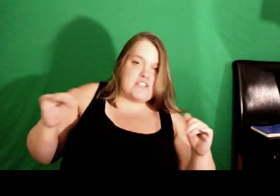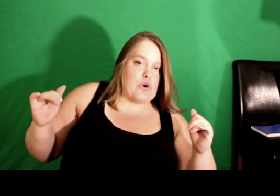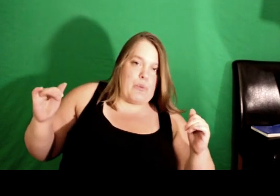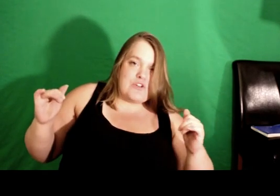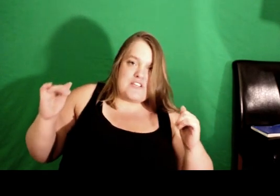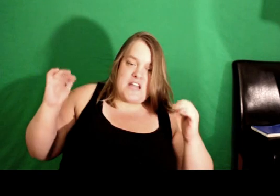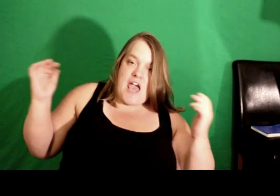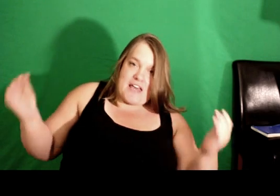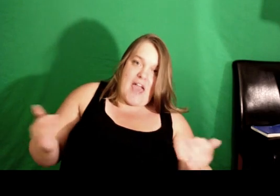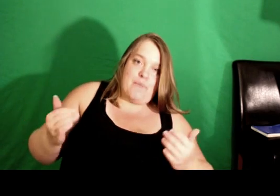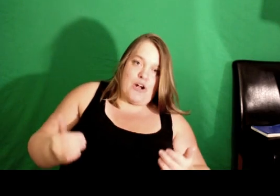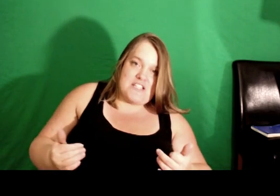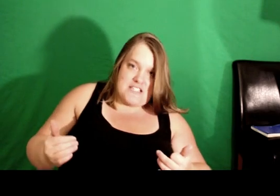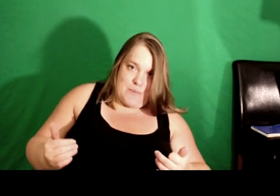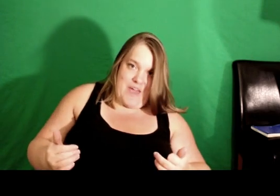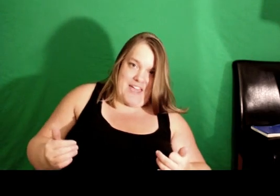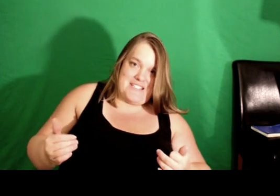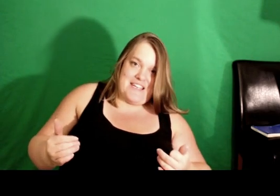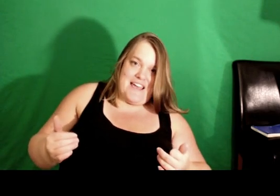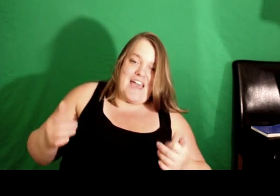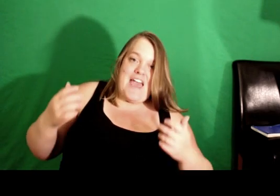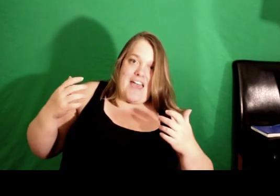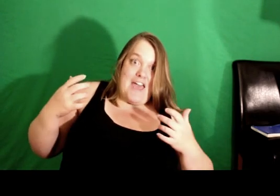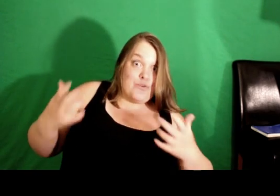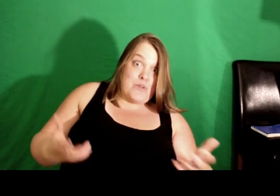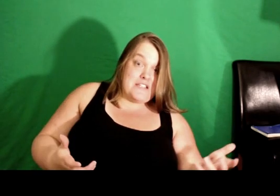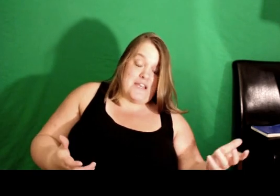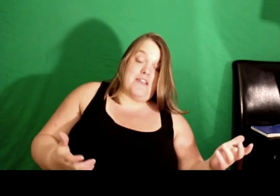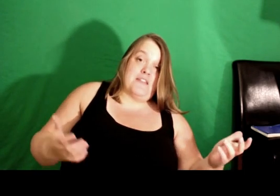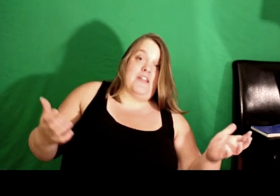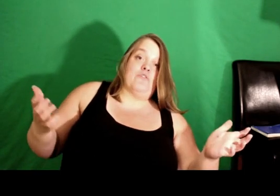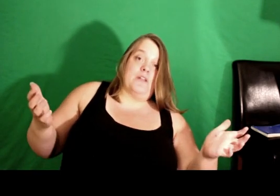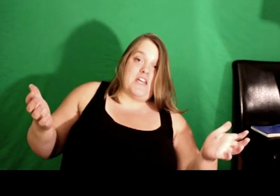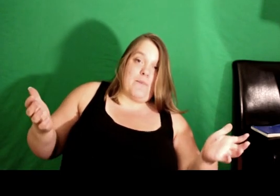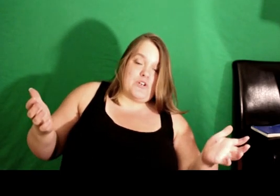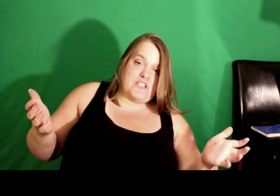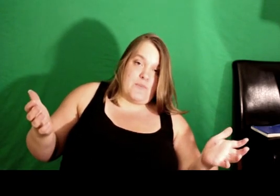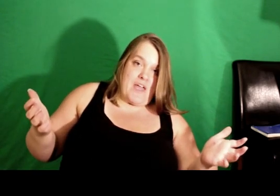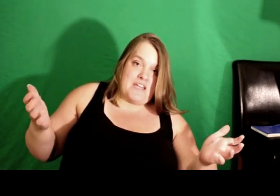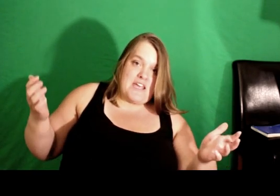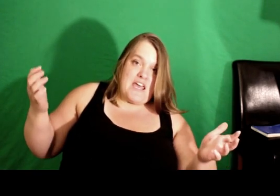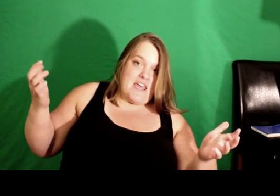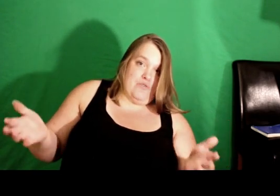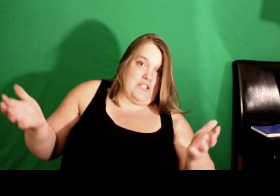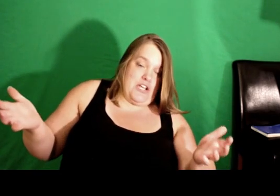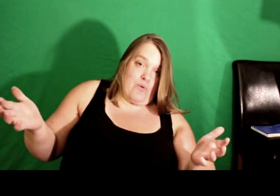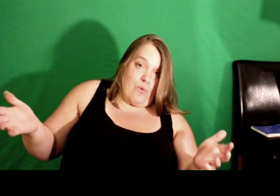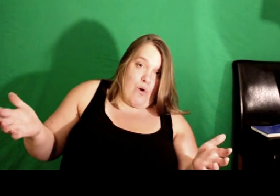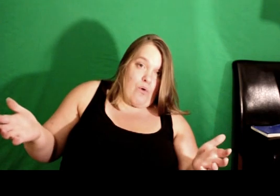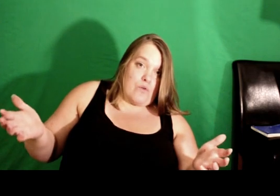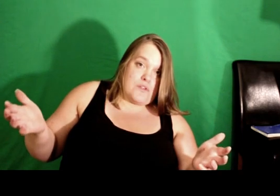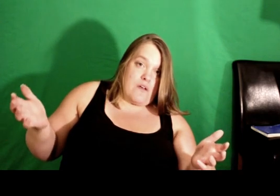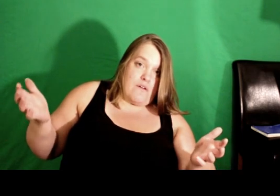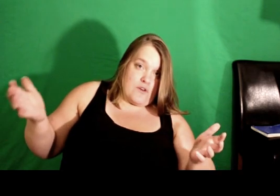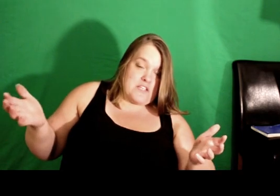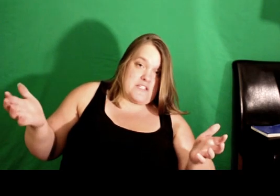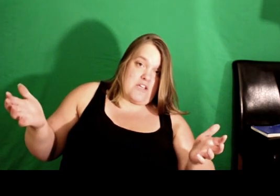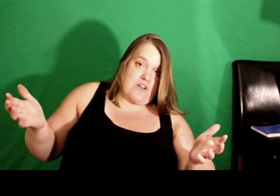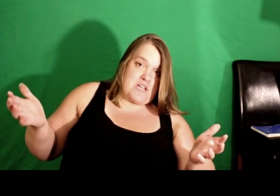single person can participate. And the reason that everybody can participate is to set your own goals for this series.